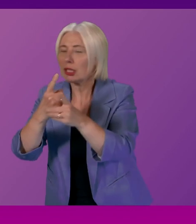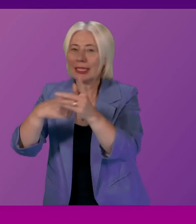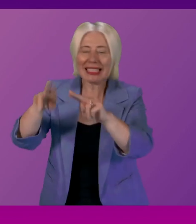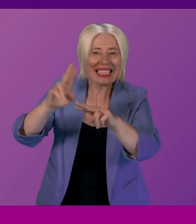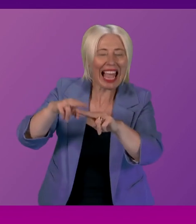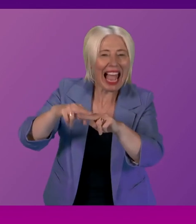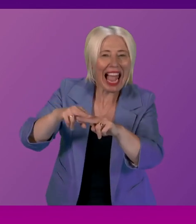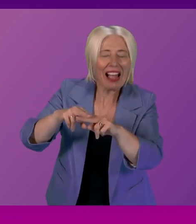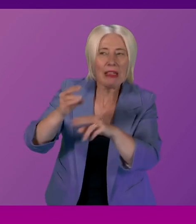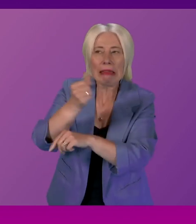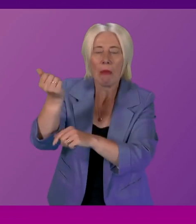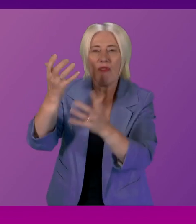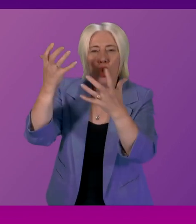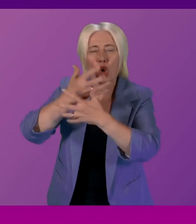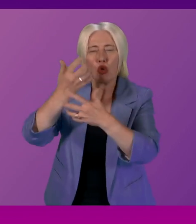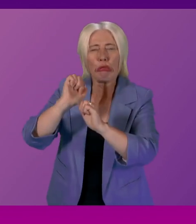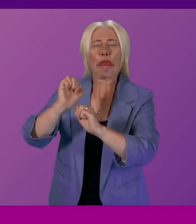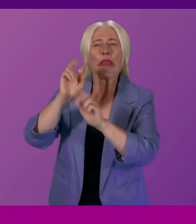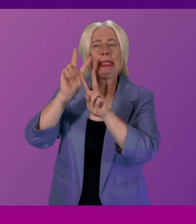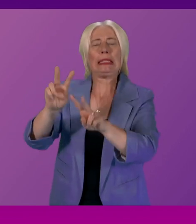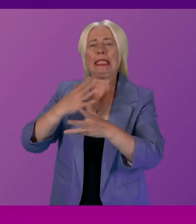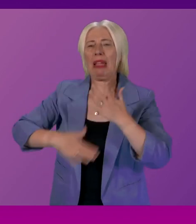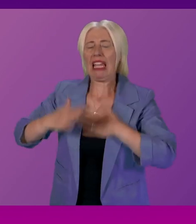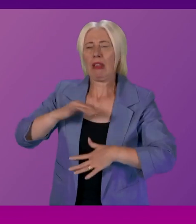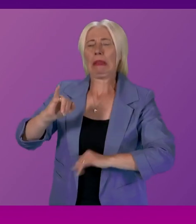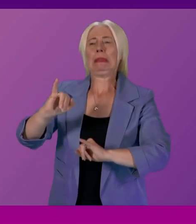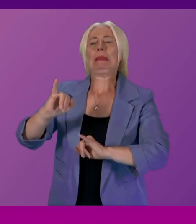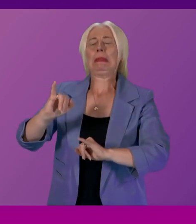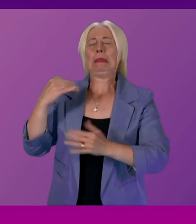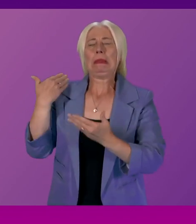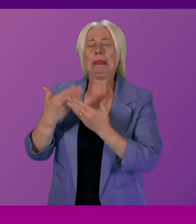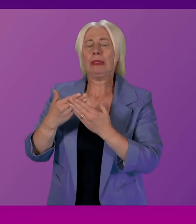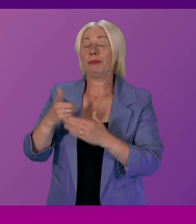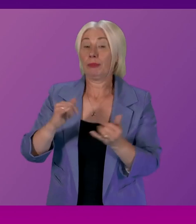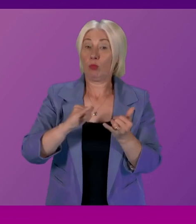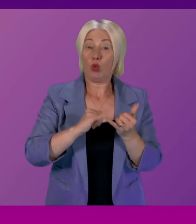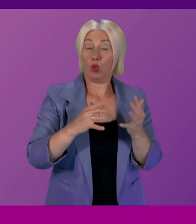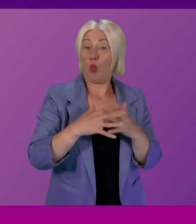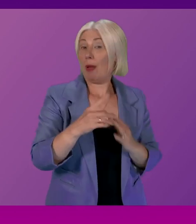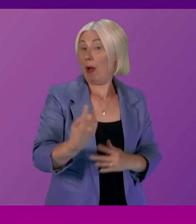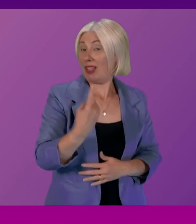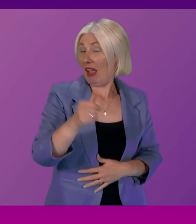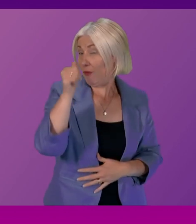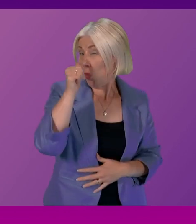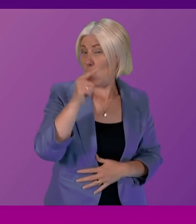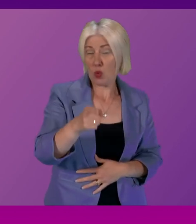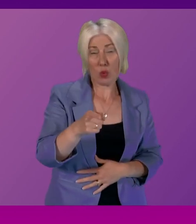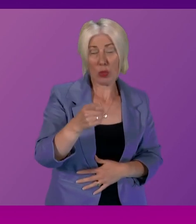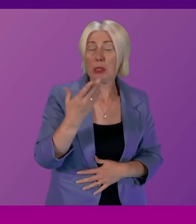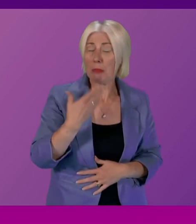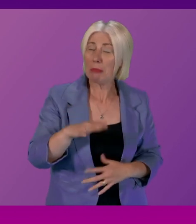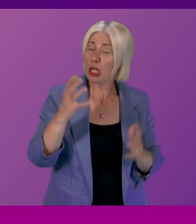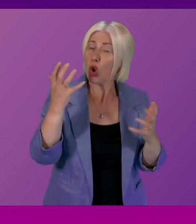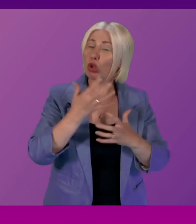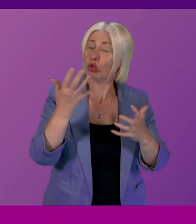relation to some of the concerning behaviour that we have seen Sue Weber will also be aware that there is concern